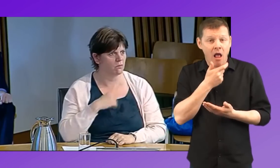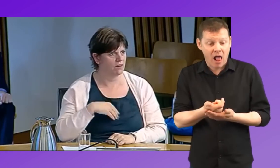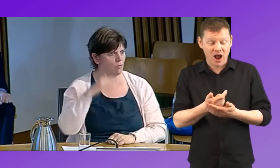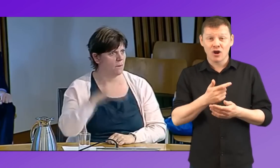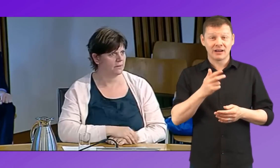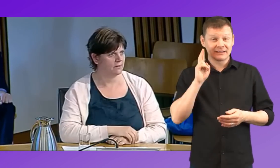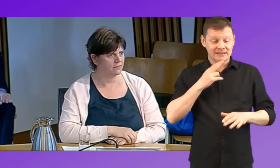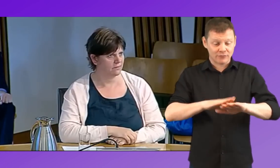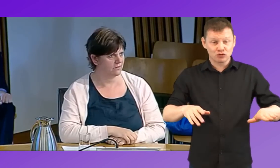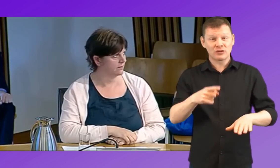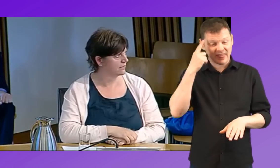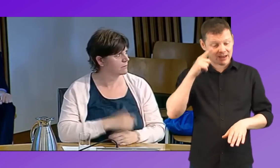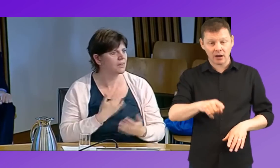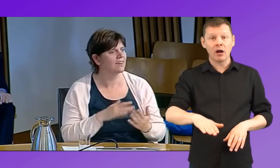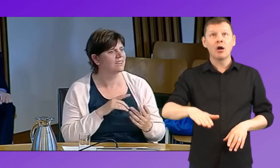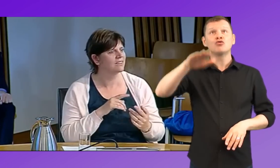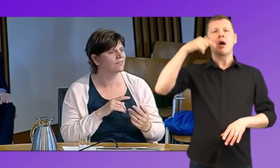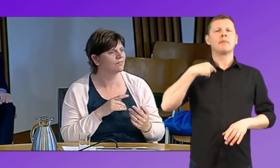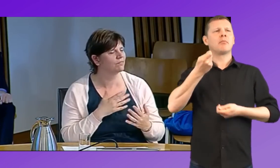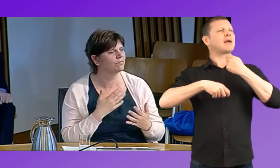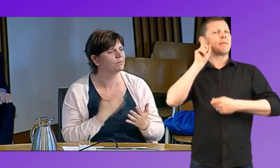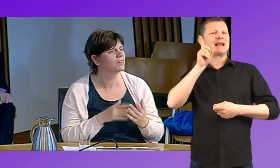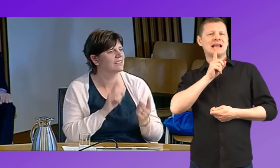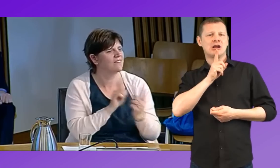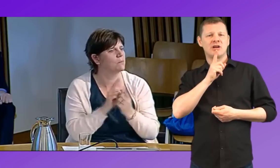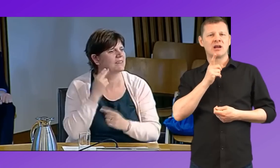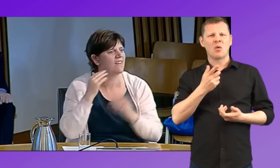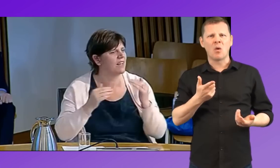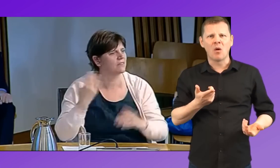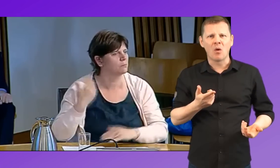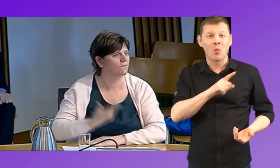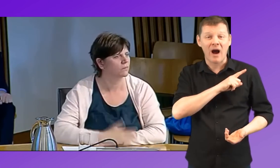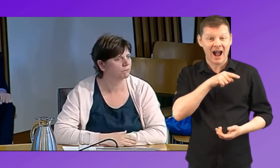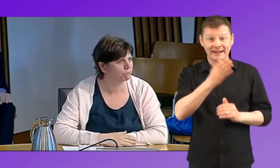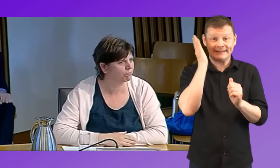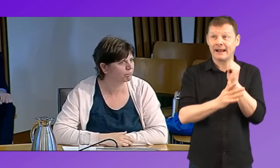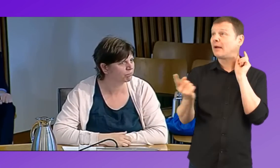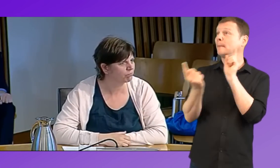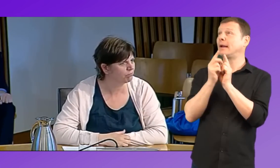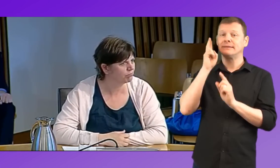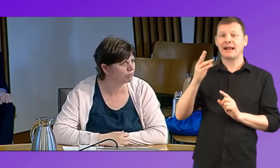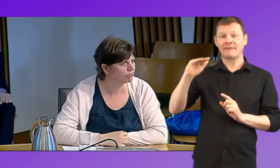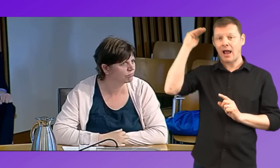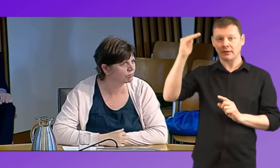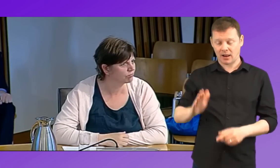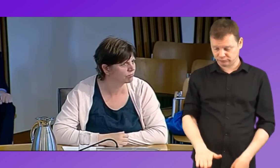amazingly think that they're going to become hearing when they grow up. They still walk around with that fallacy because they never meet a deaf adult throughout their whole childhood.